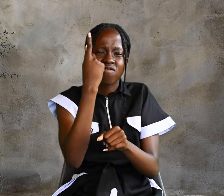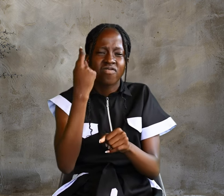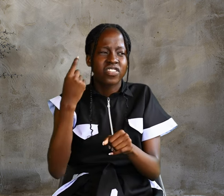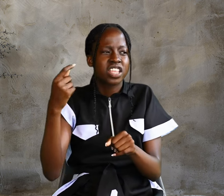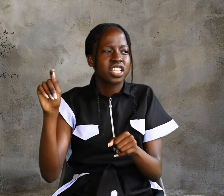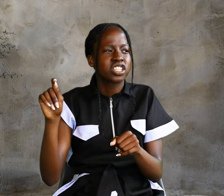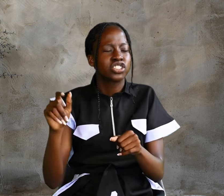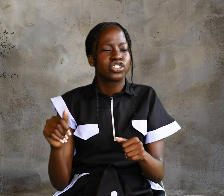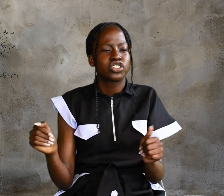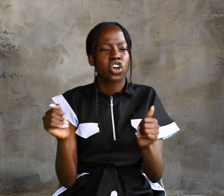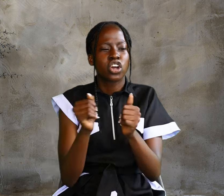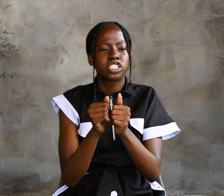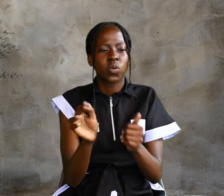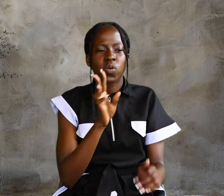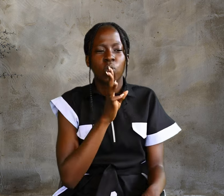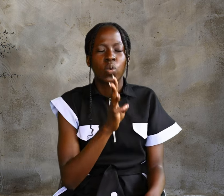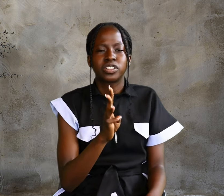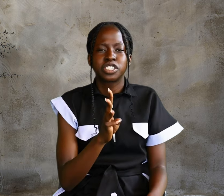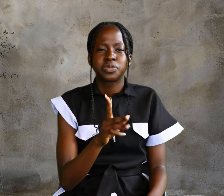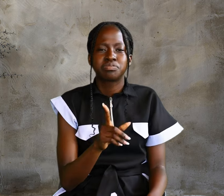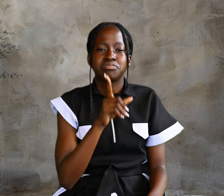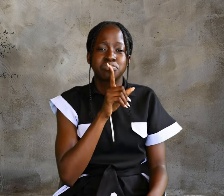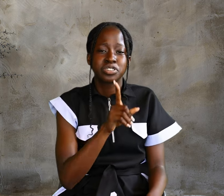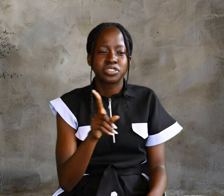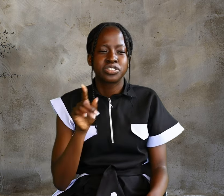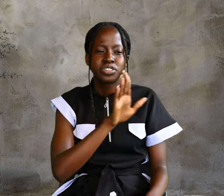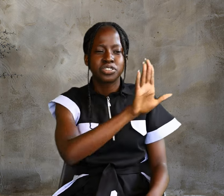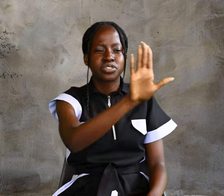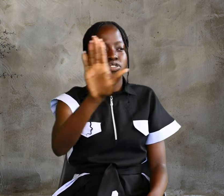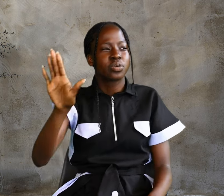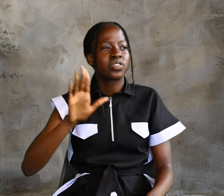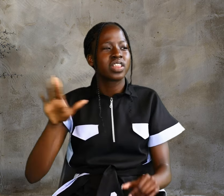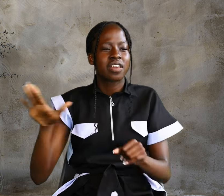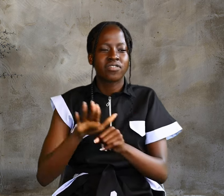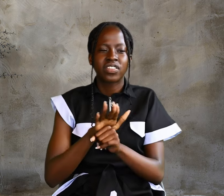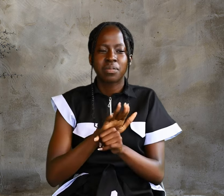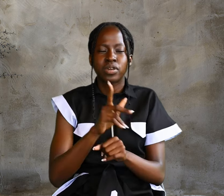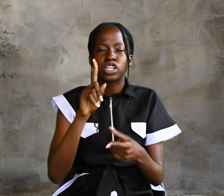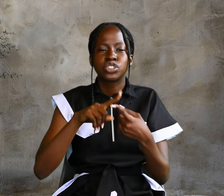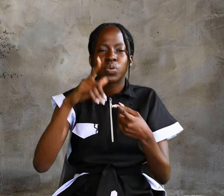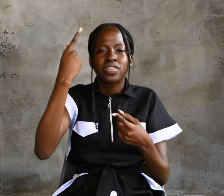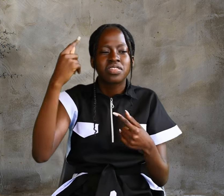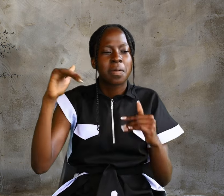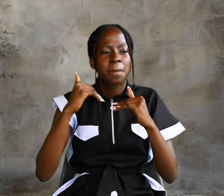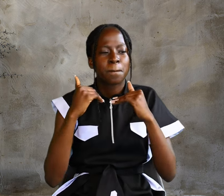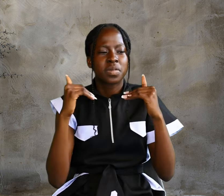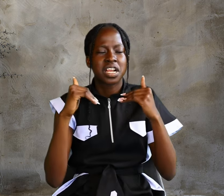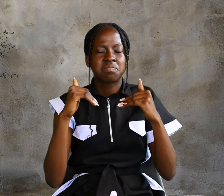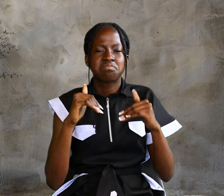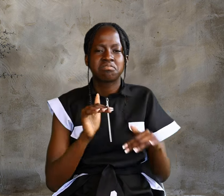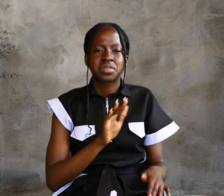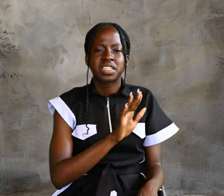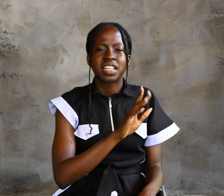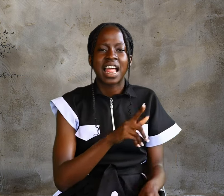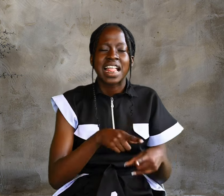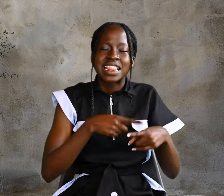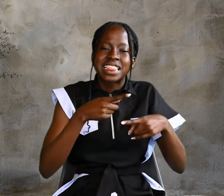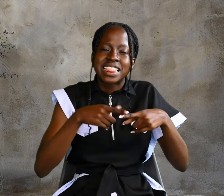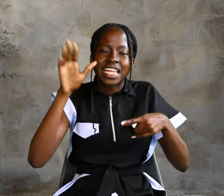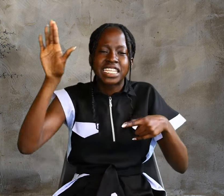Fill the jars with water. So they filled them to the brim. Then he